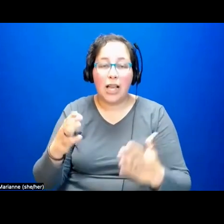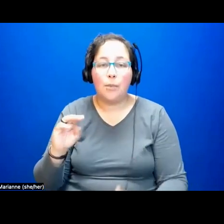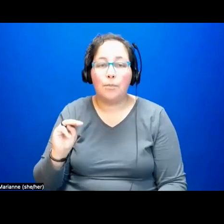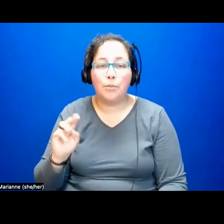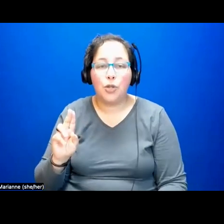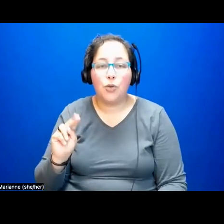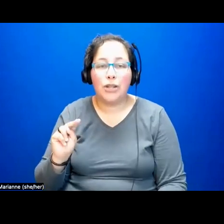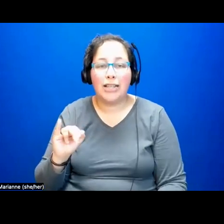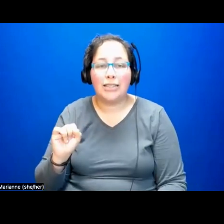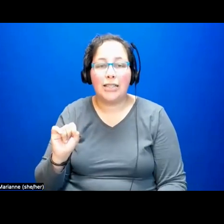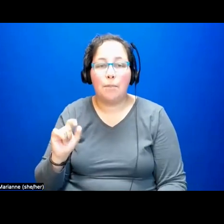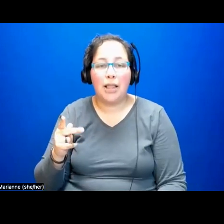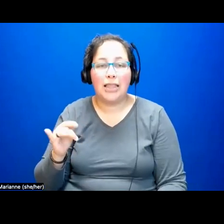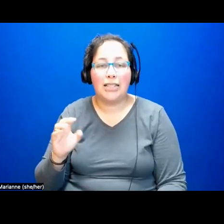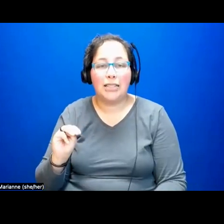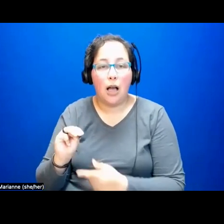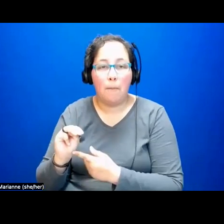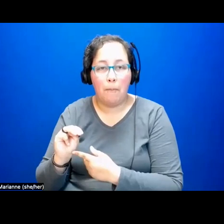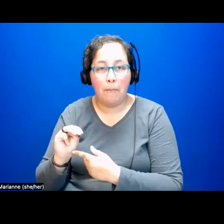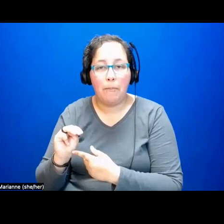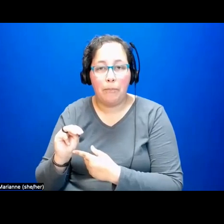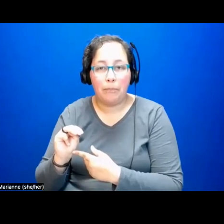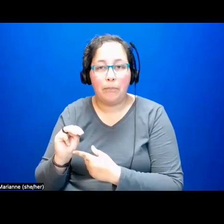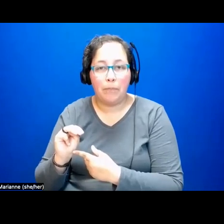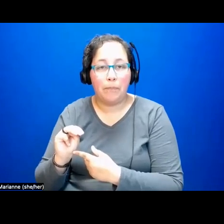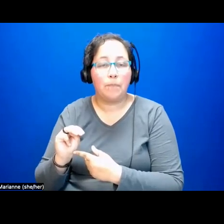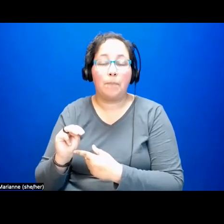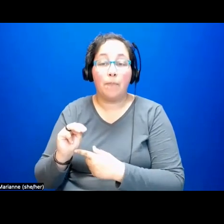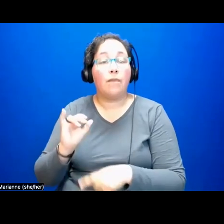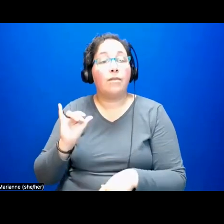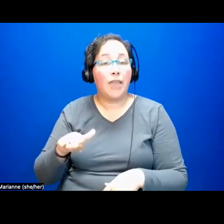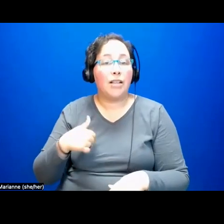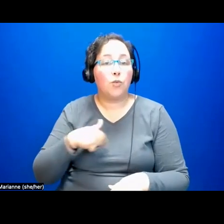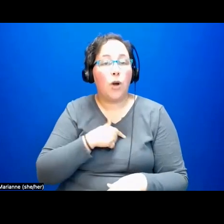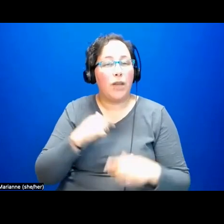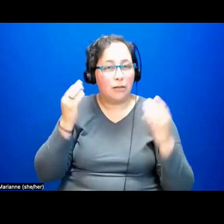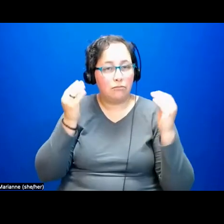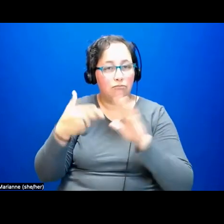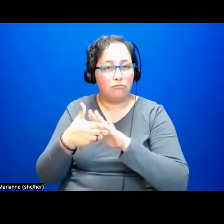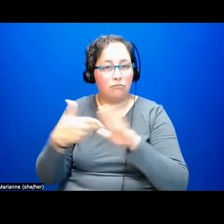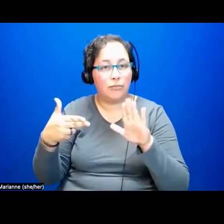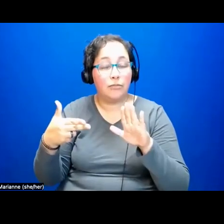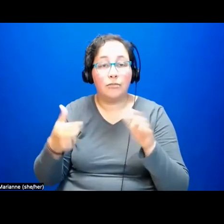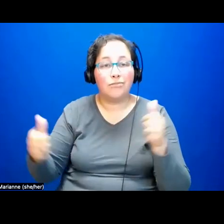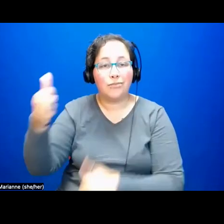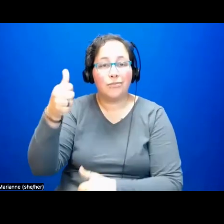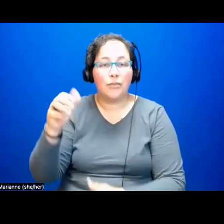grappling with such colonial modalities, or what we might consider the master's tools.